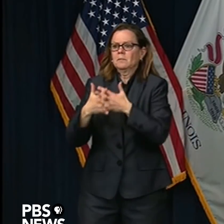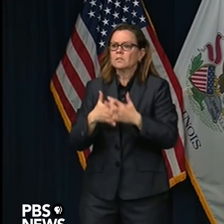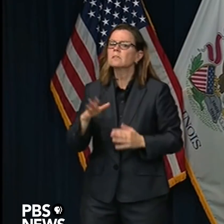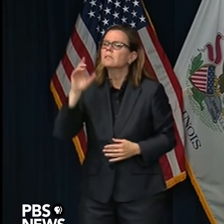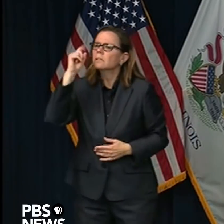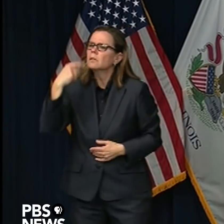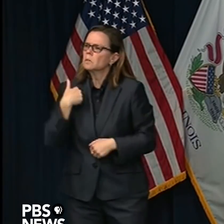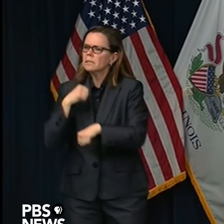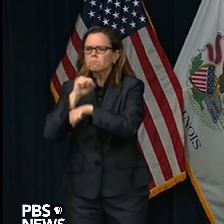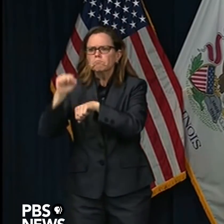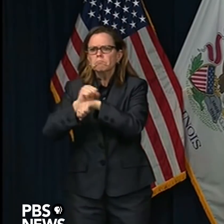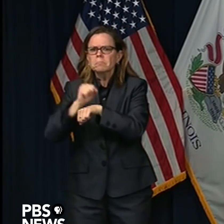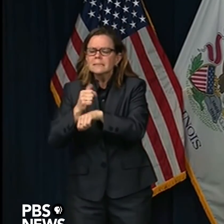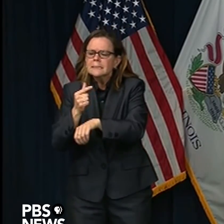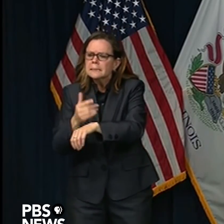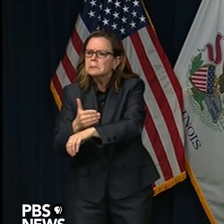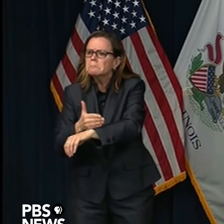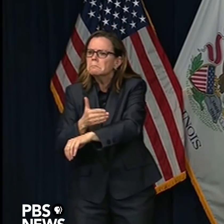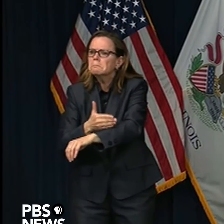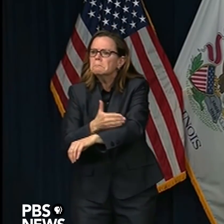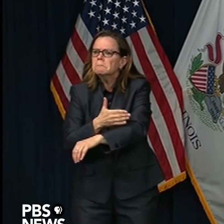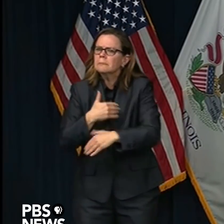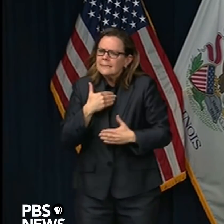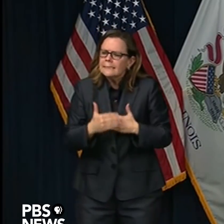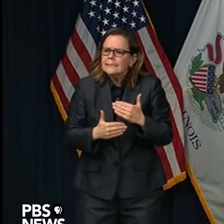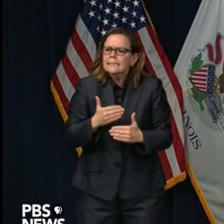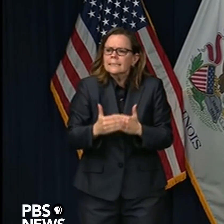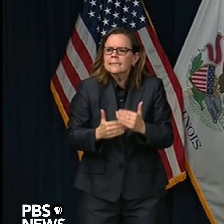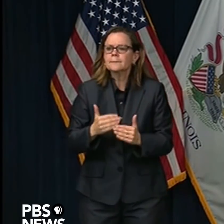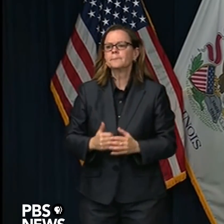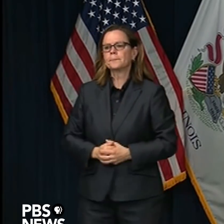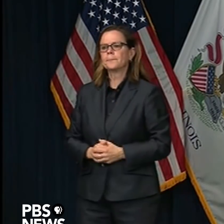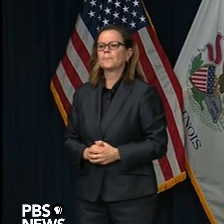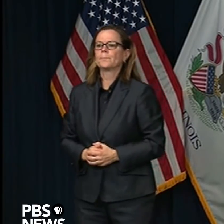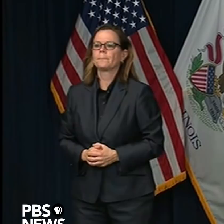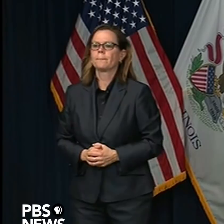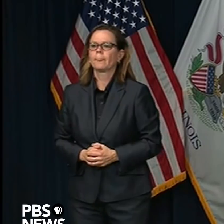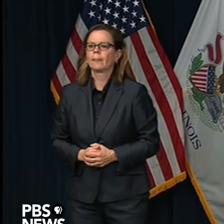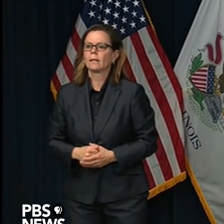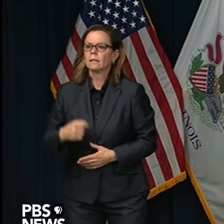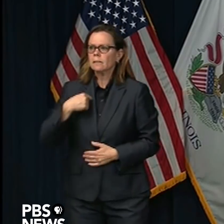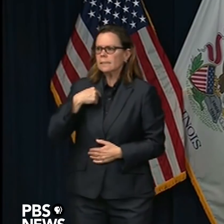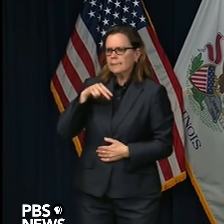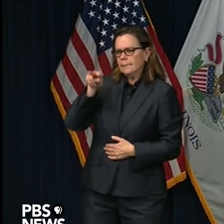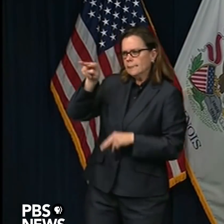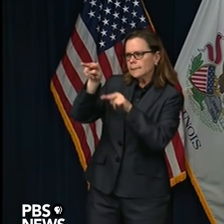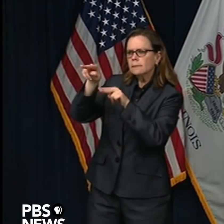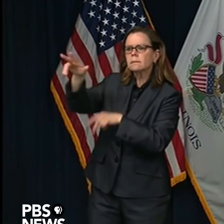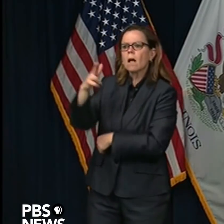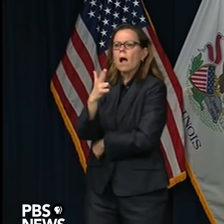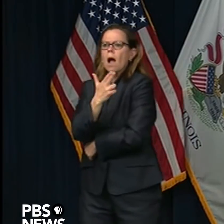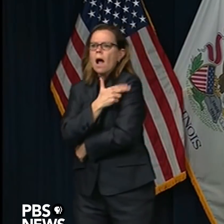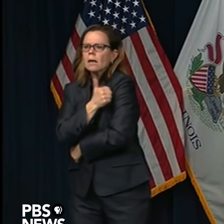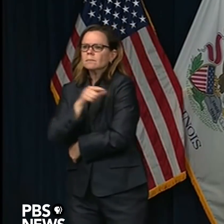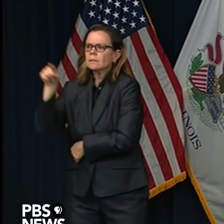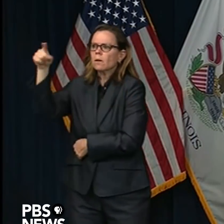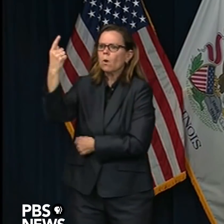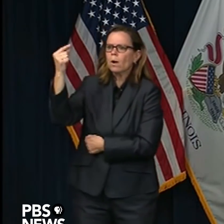that we're going to continue to meet the PPE needs of all of our hospitals. We think that we're going to,